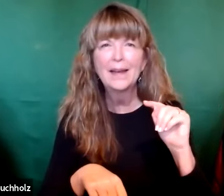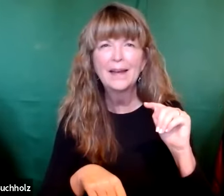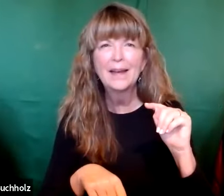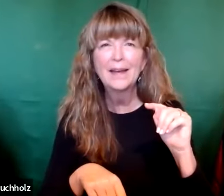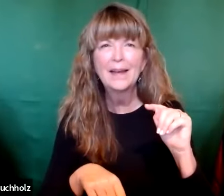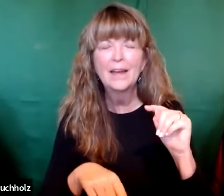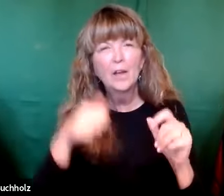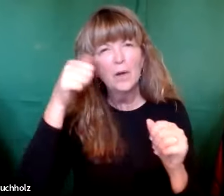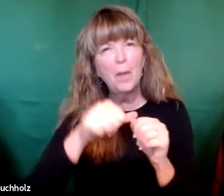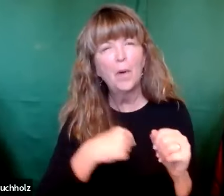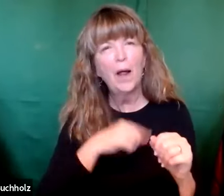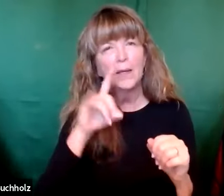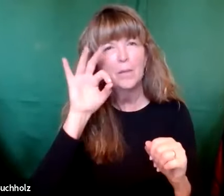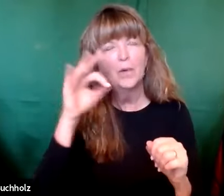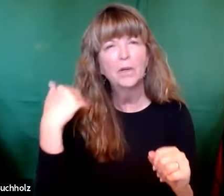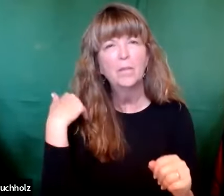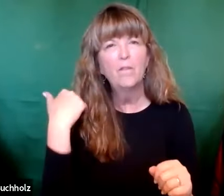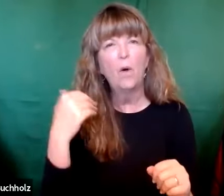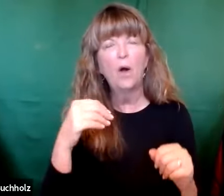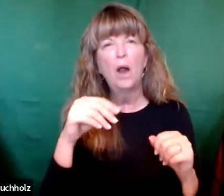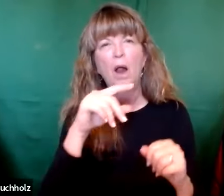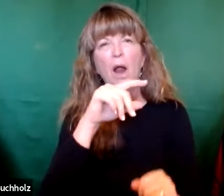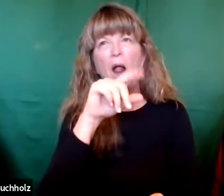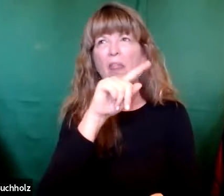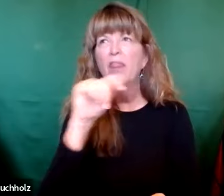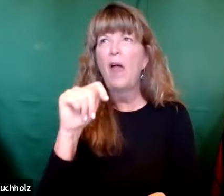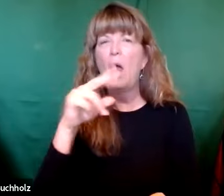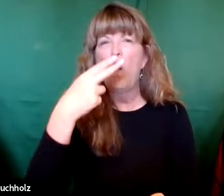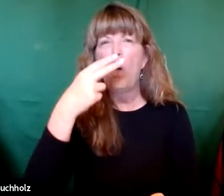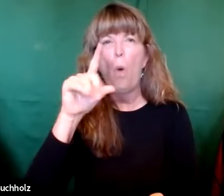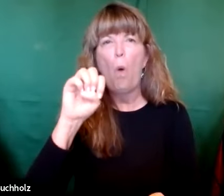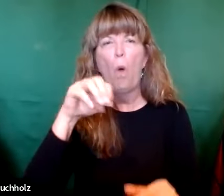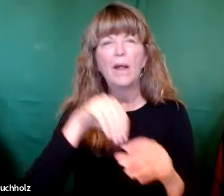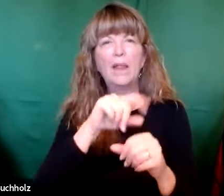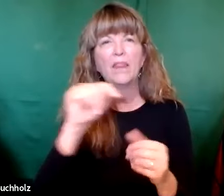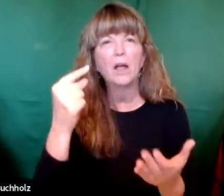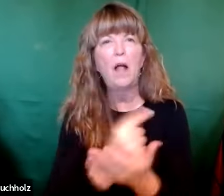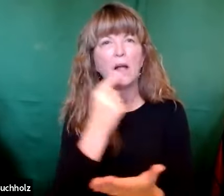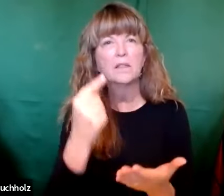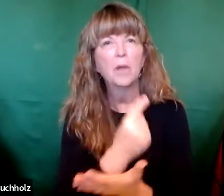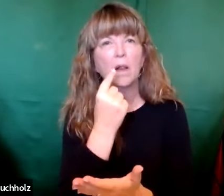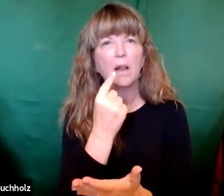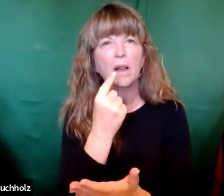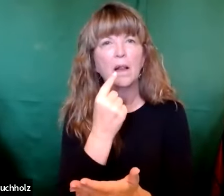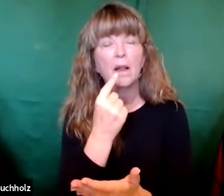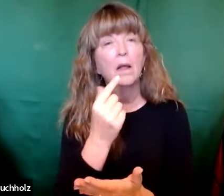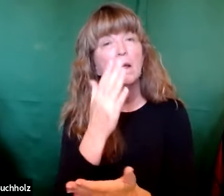this and not focus on that. Remember, I preached before about the hole in the gospel.